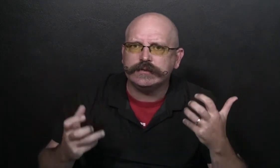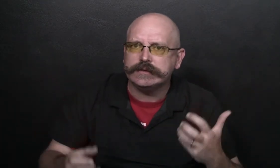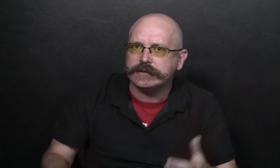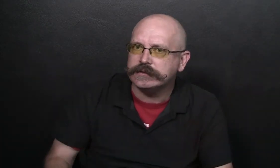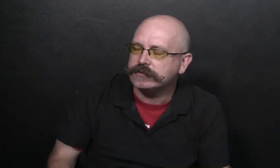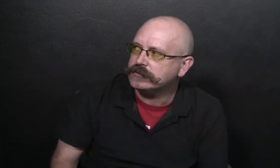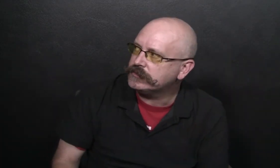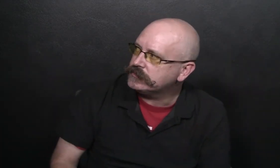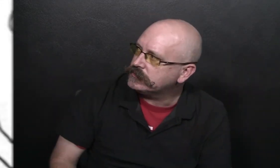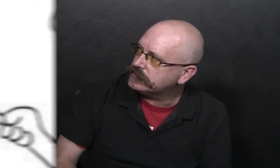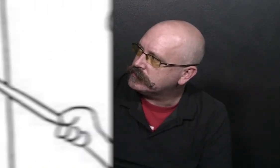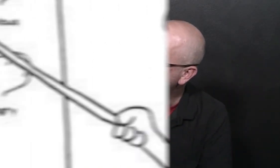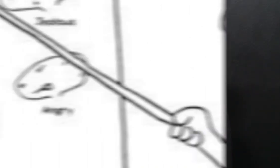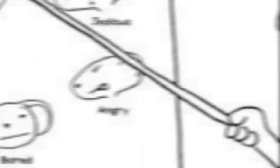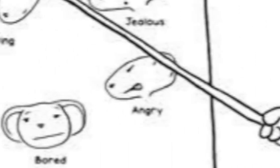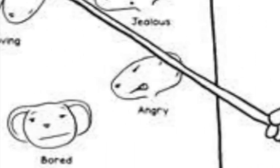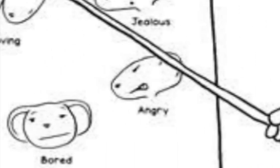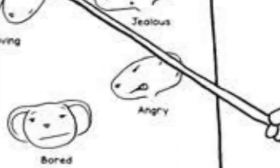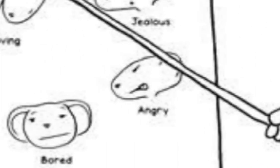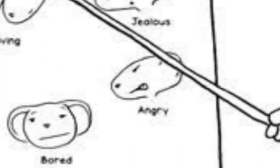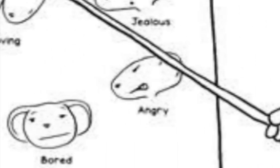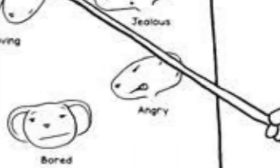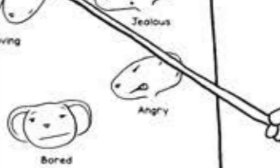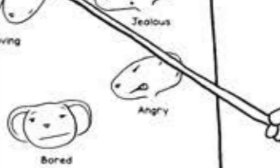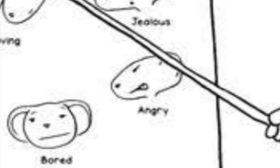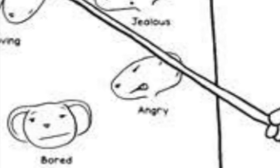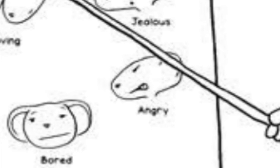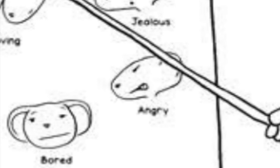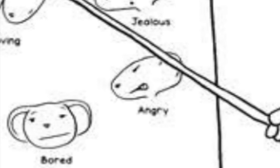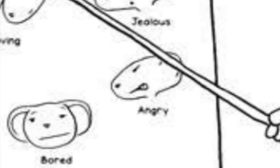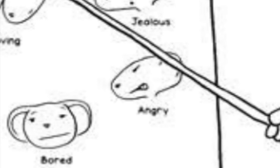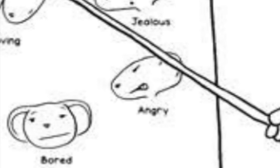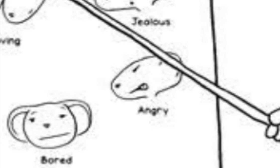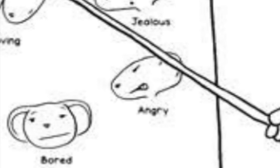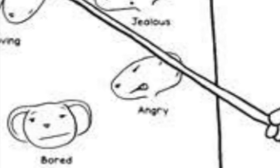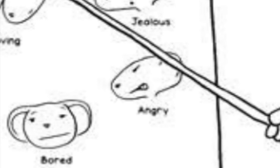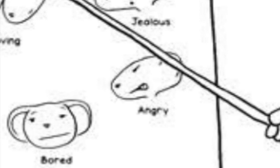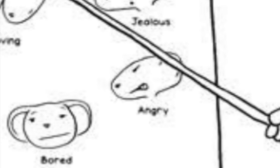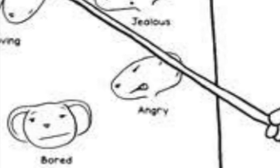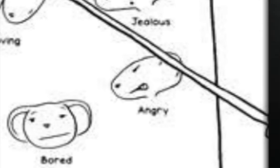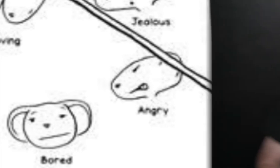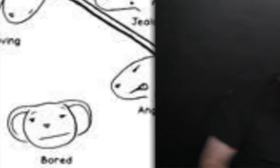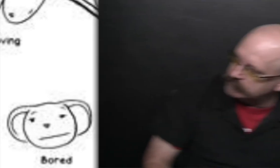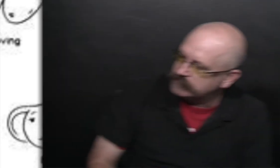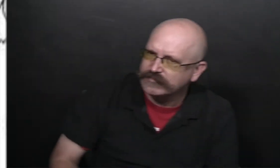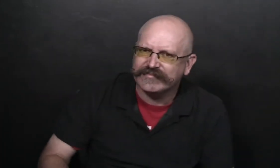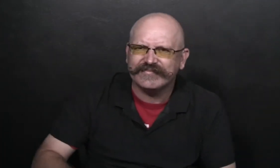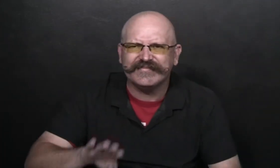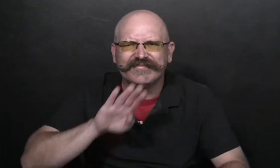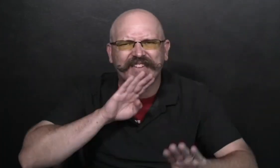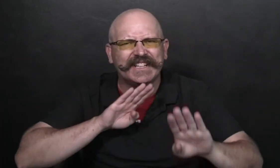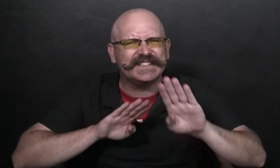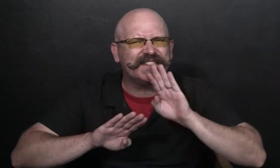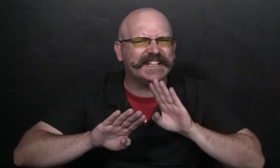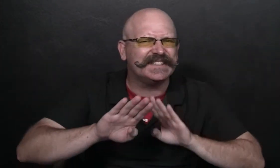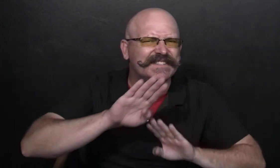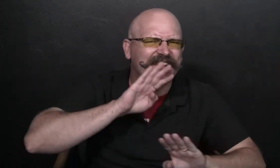they encouraged,